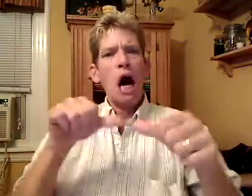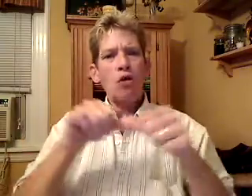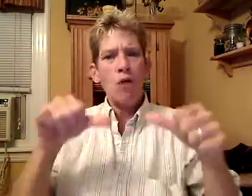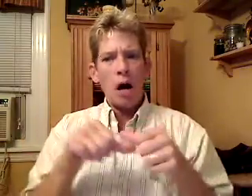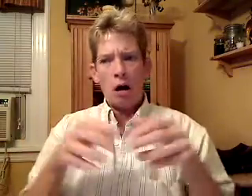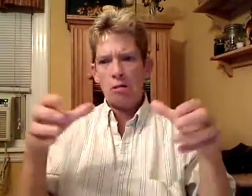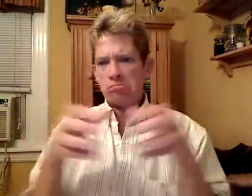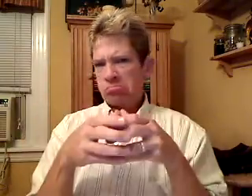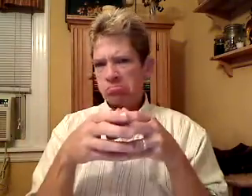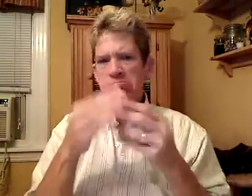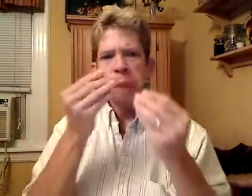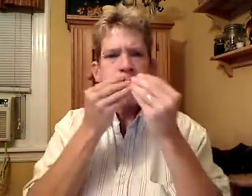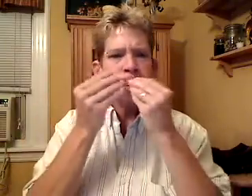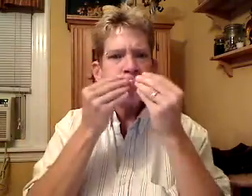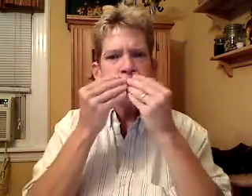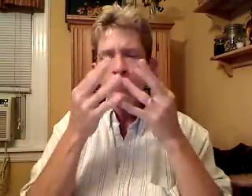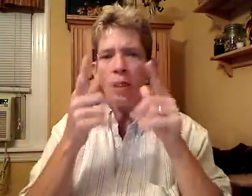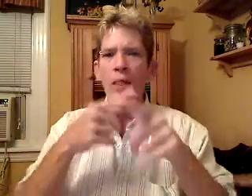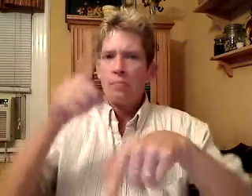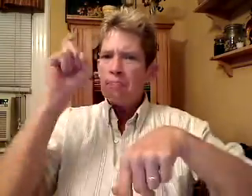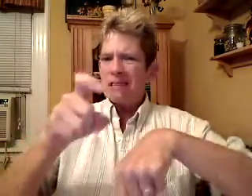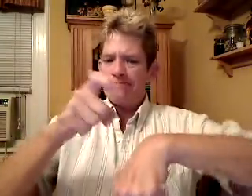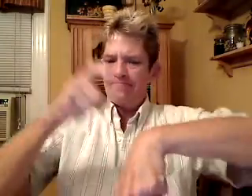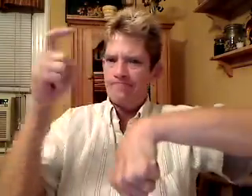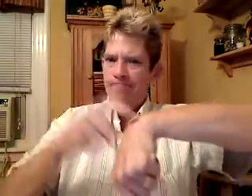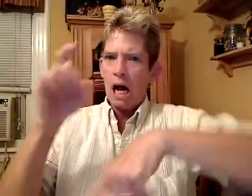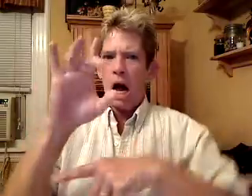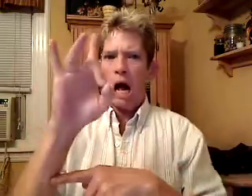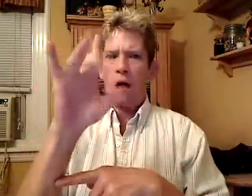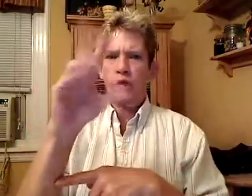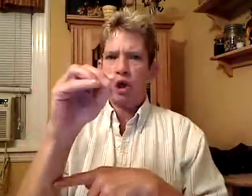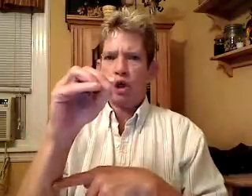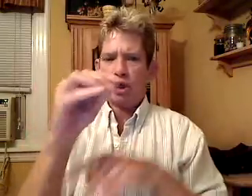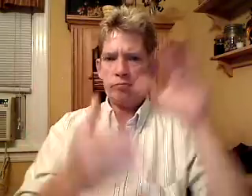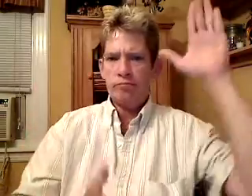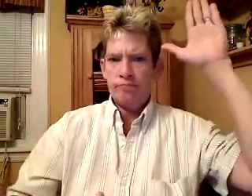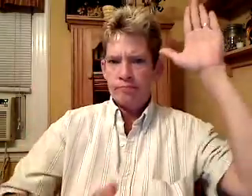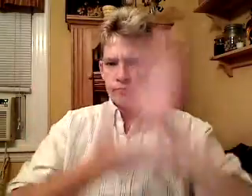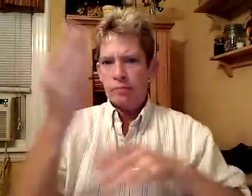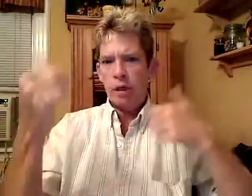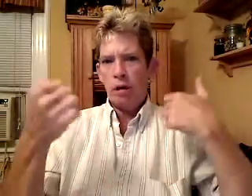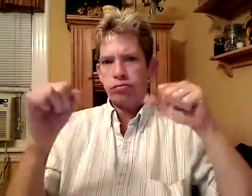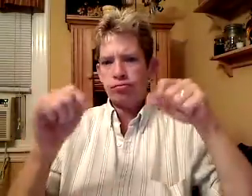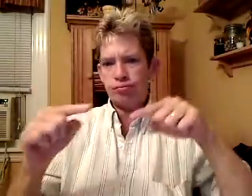You know, he's not like, you can look at him and think that he's next top.